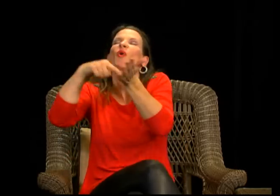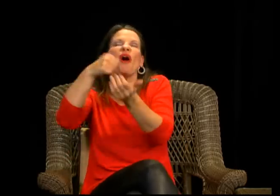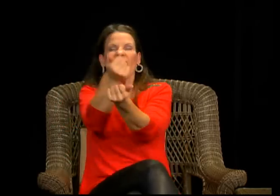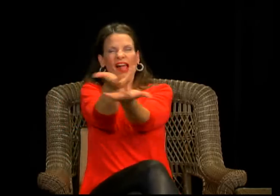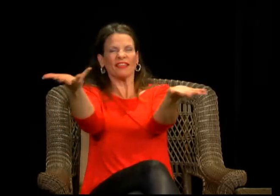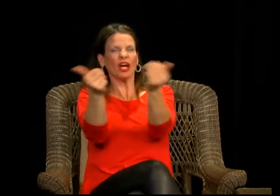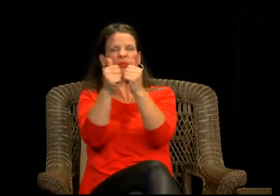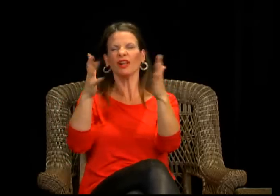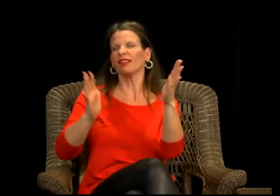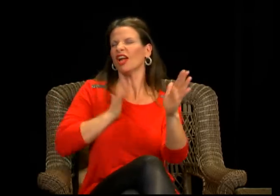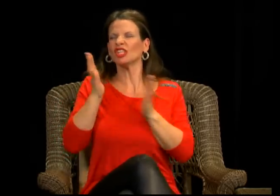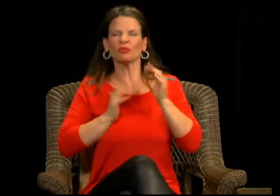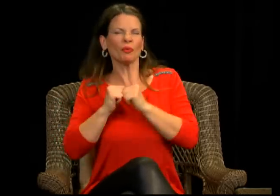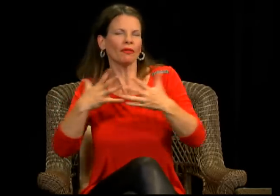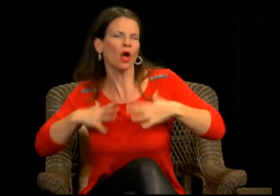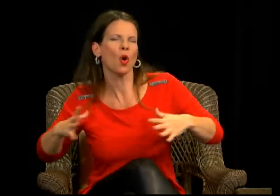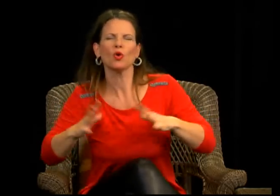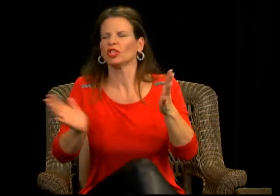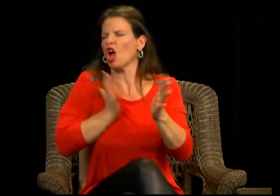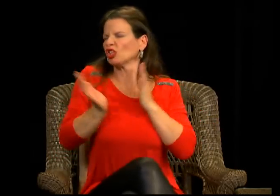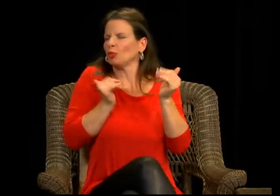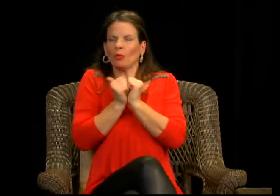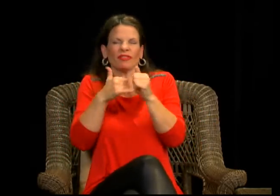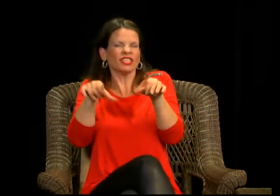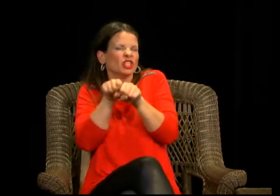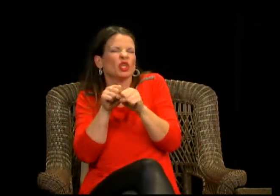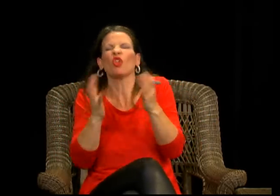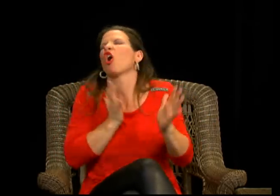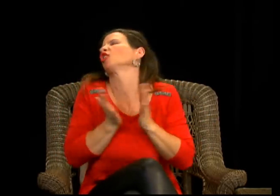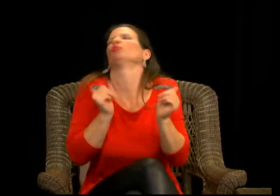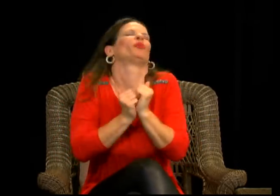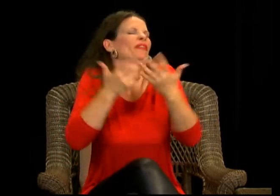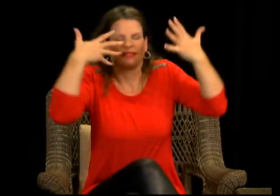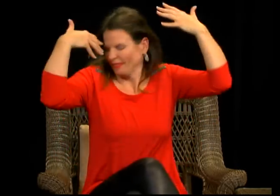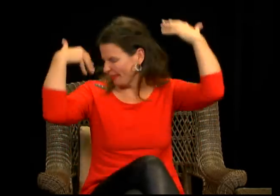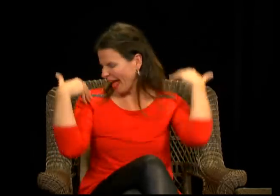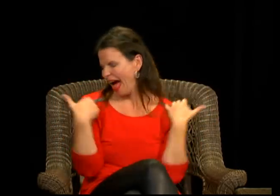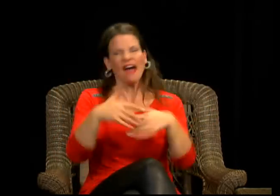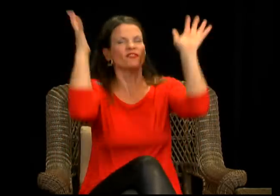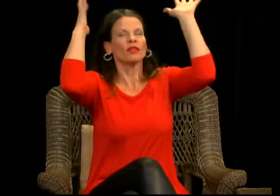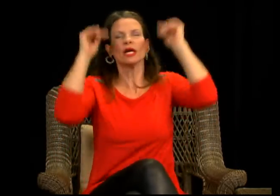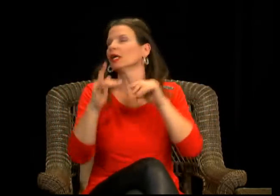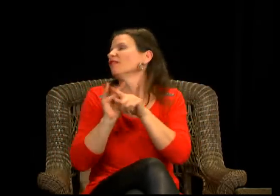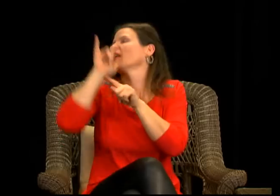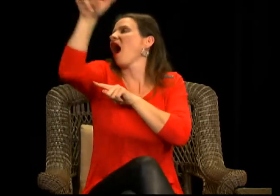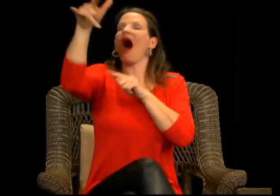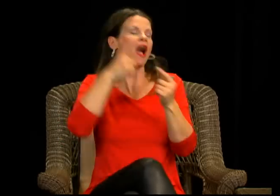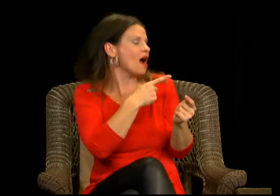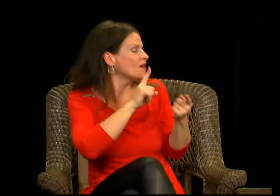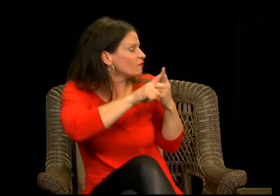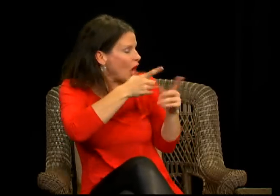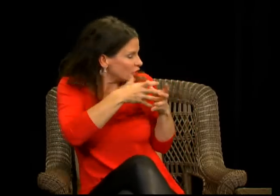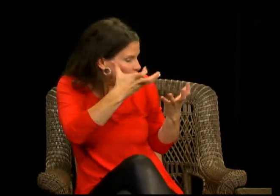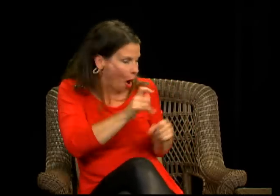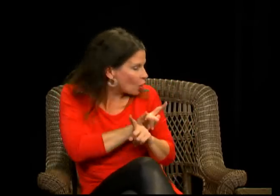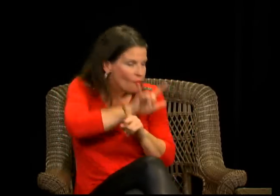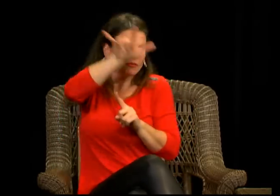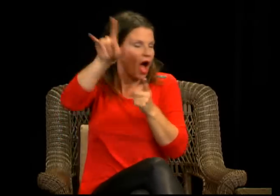go wow this is amazing i mean that type of lifestyle to be able to afford